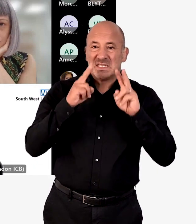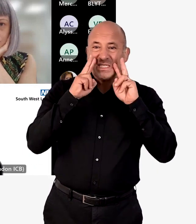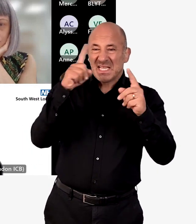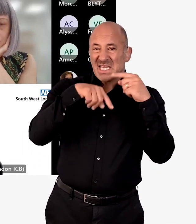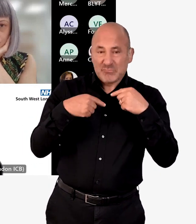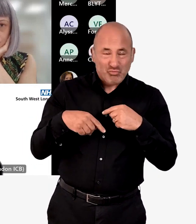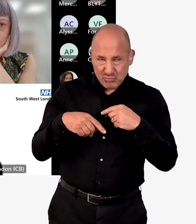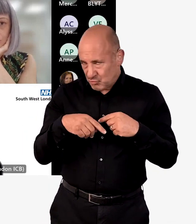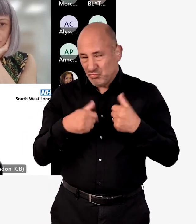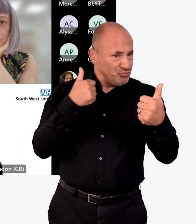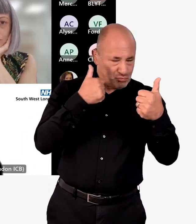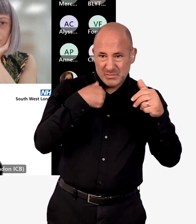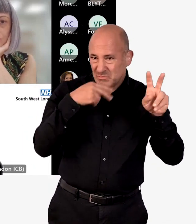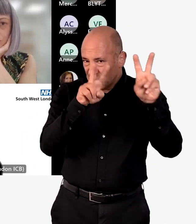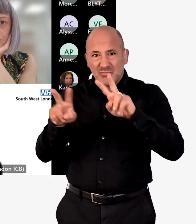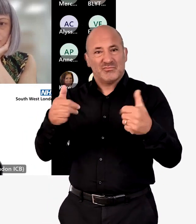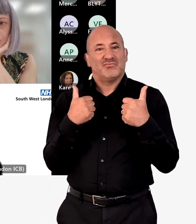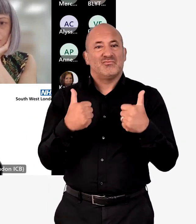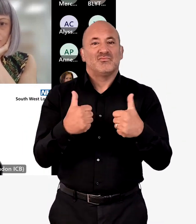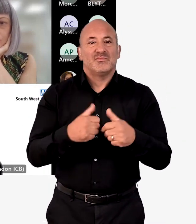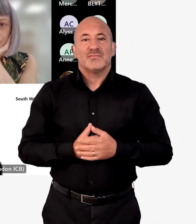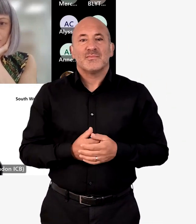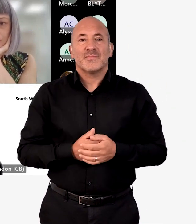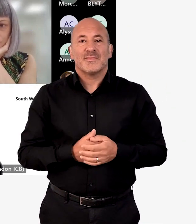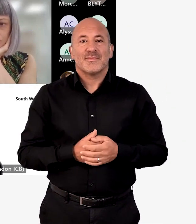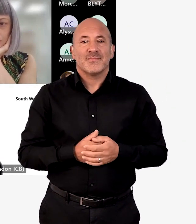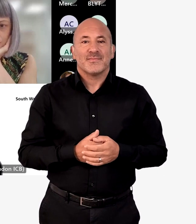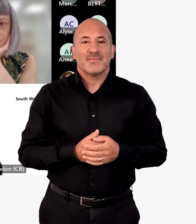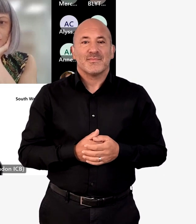those minutes? I see nods indicating a cent.